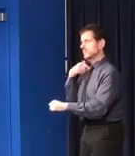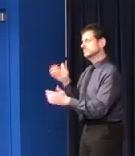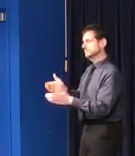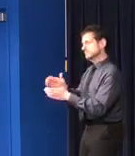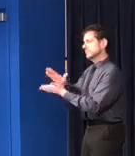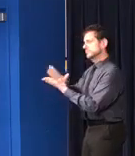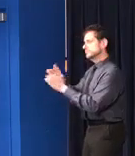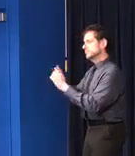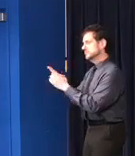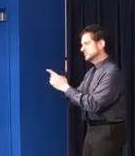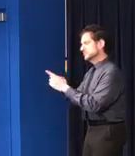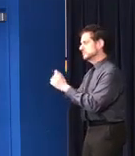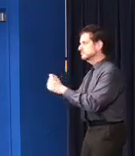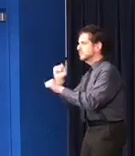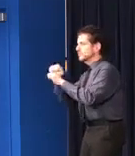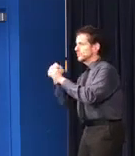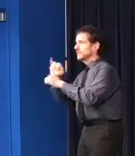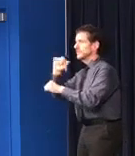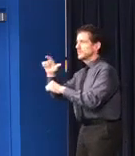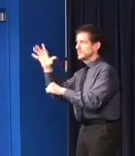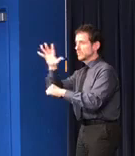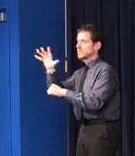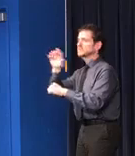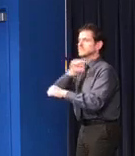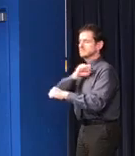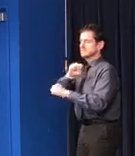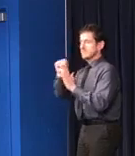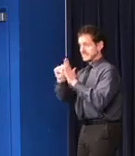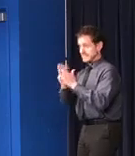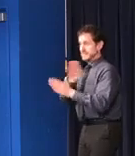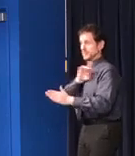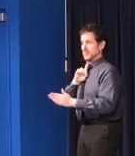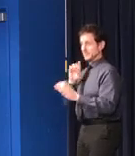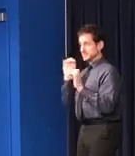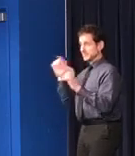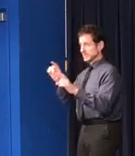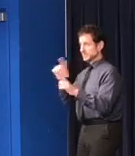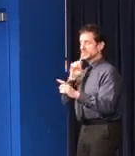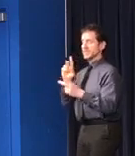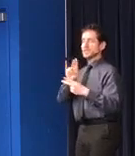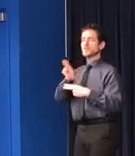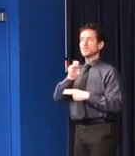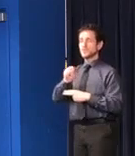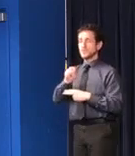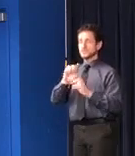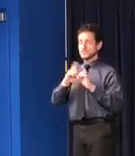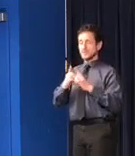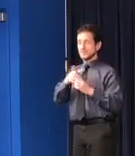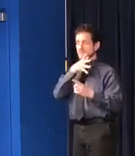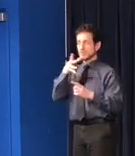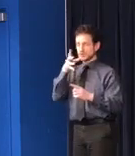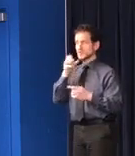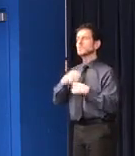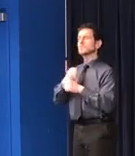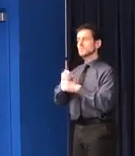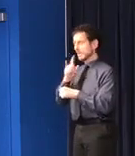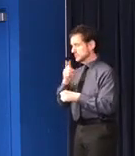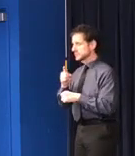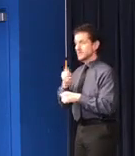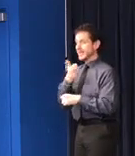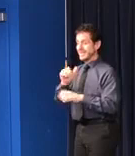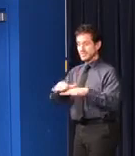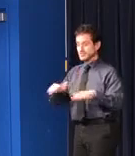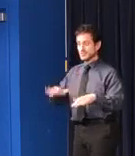Illinois State Board of Education and the U.S. Department of Agriculture to expand their programs to all of their area